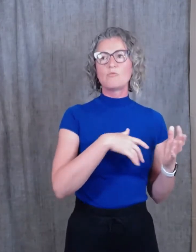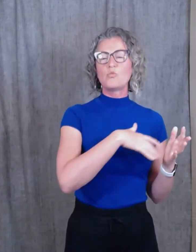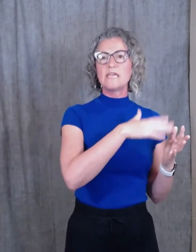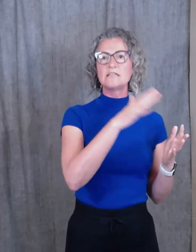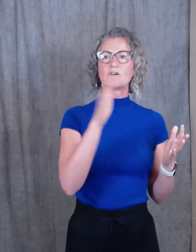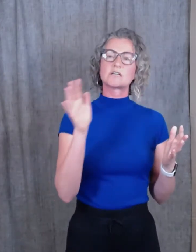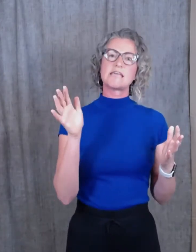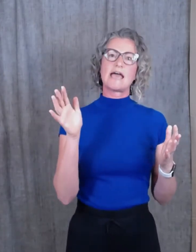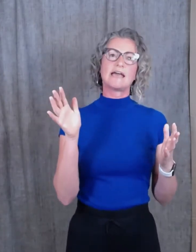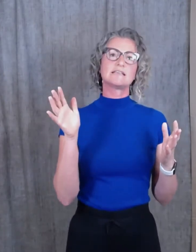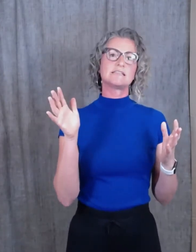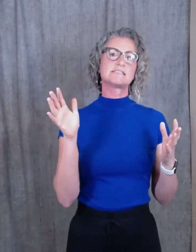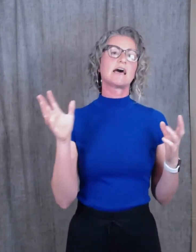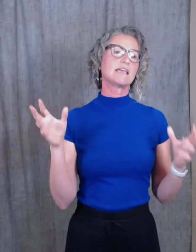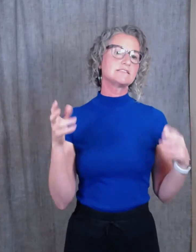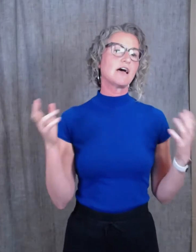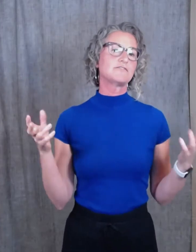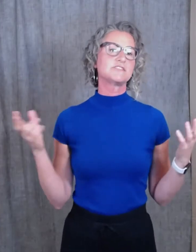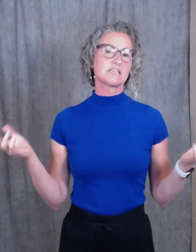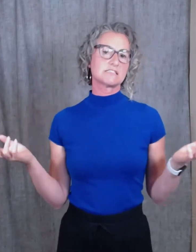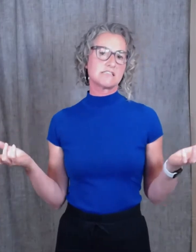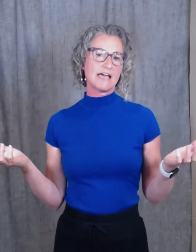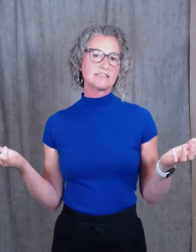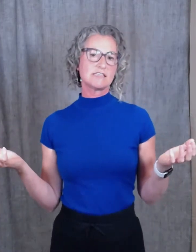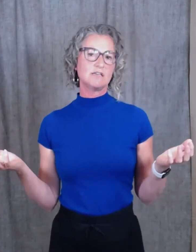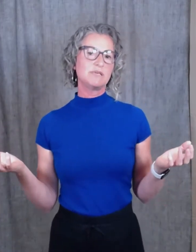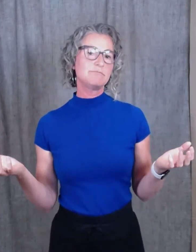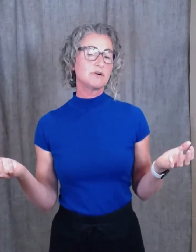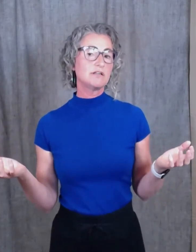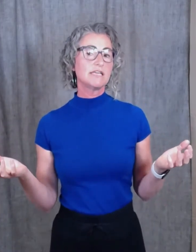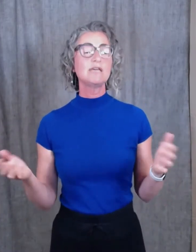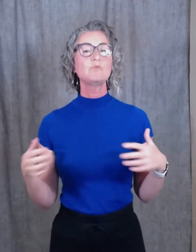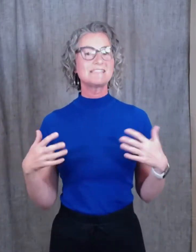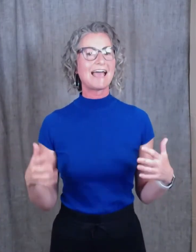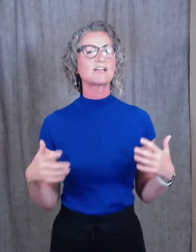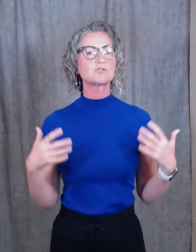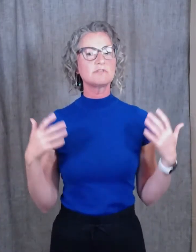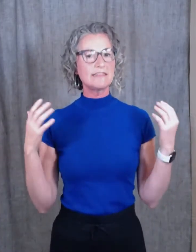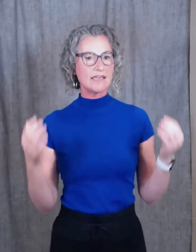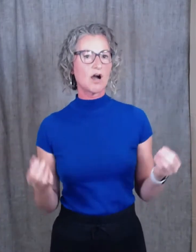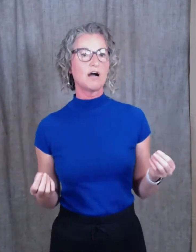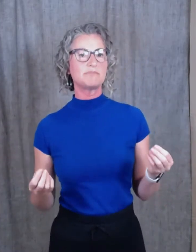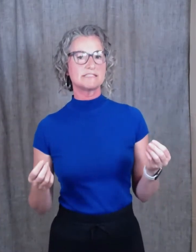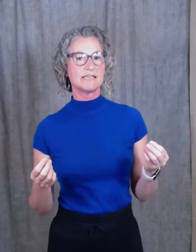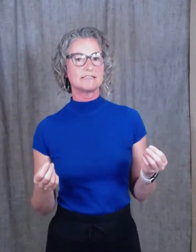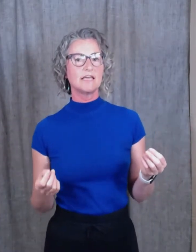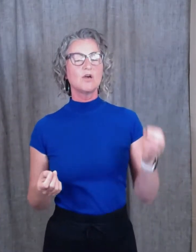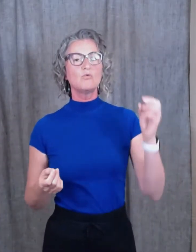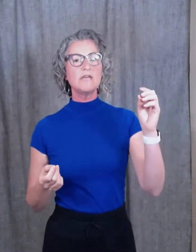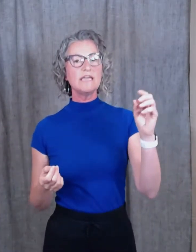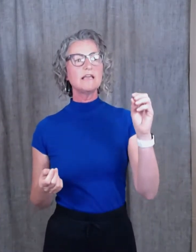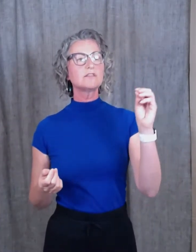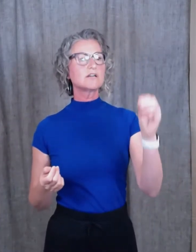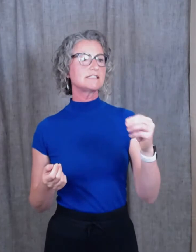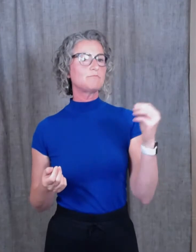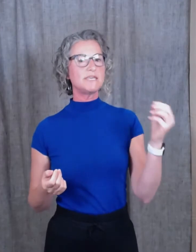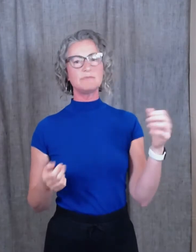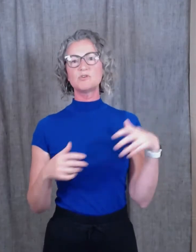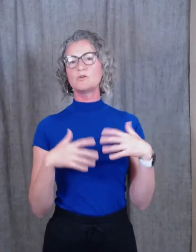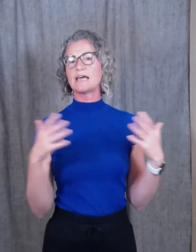we looked at signs of success success in people, it was actually the opposite. We looked at people who had